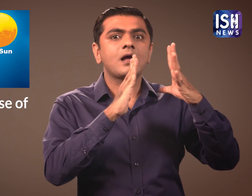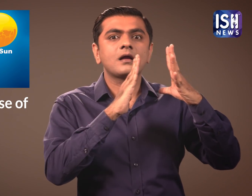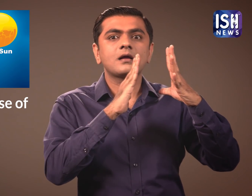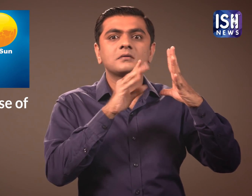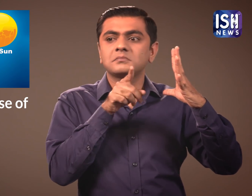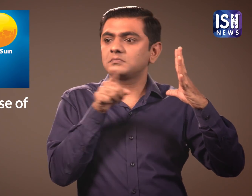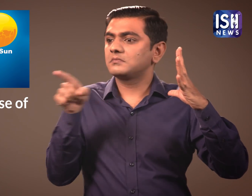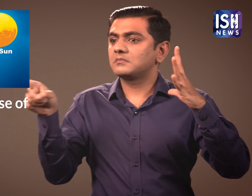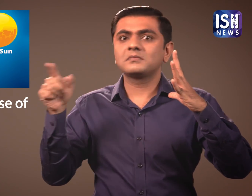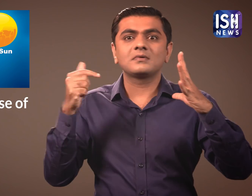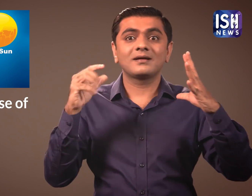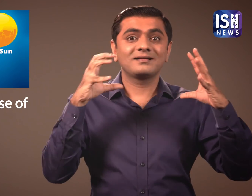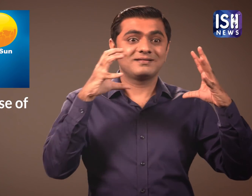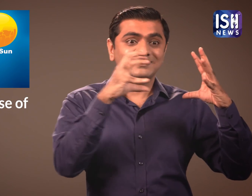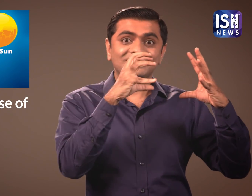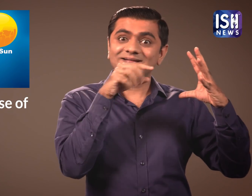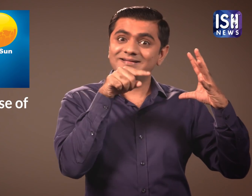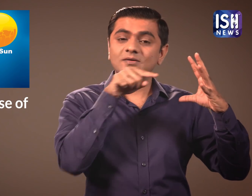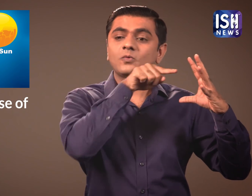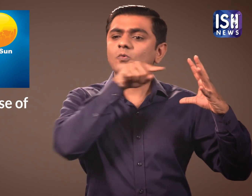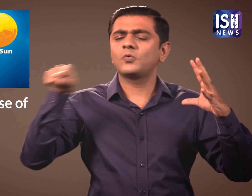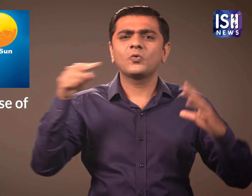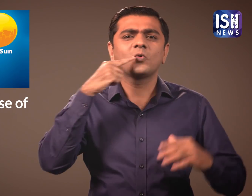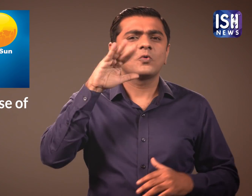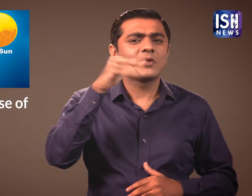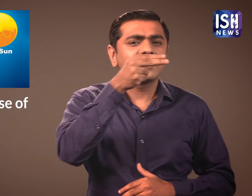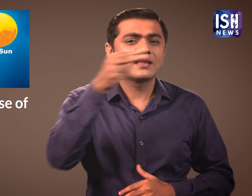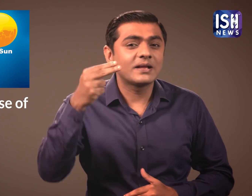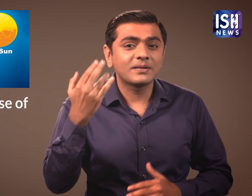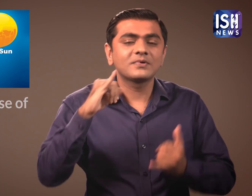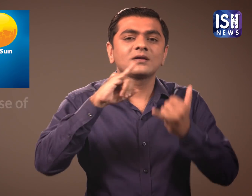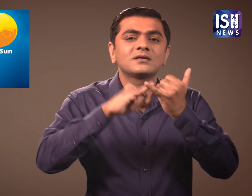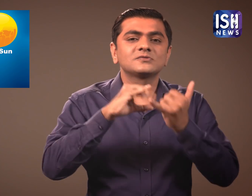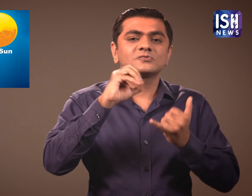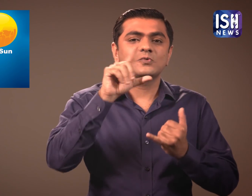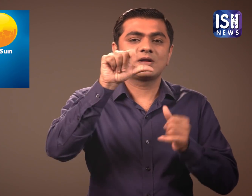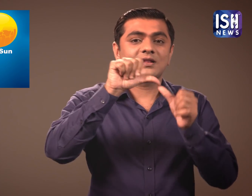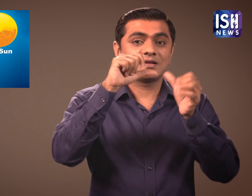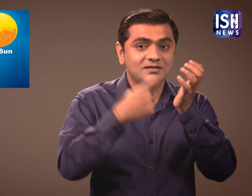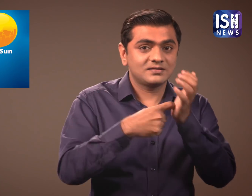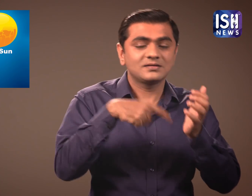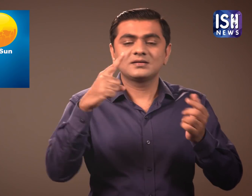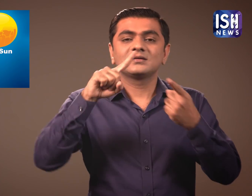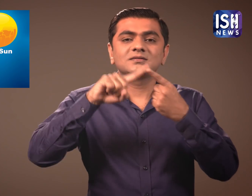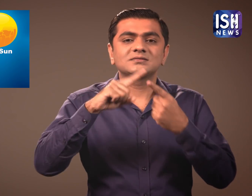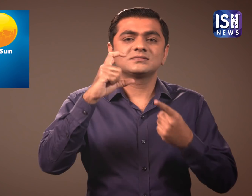blocks the rays of the Sun from falling on the Earth. This is called the Solar Eclipse.